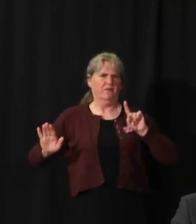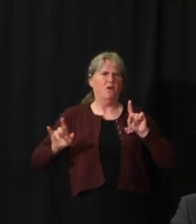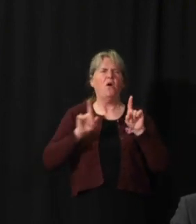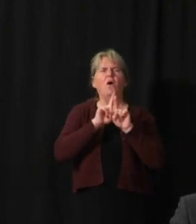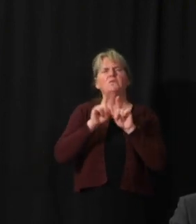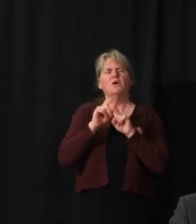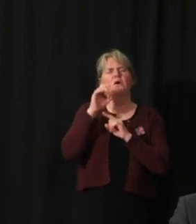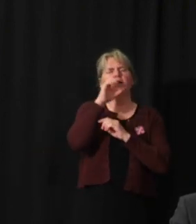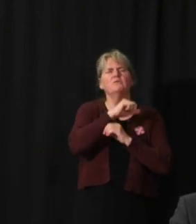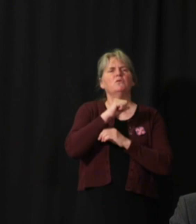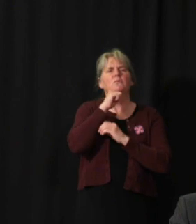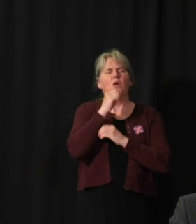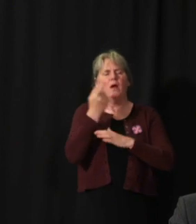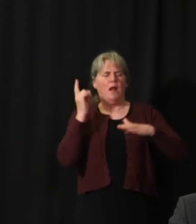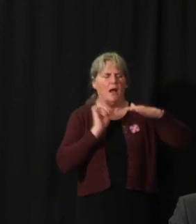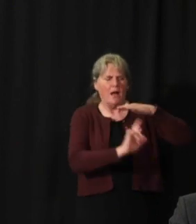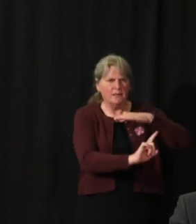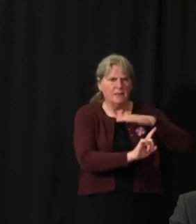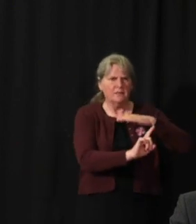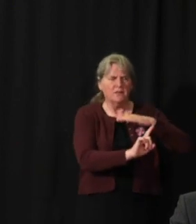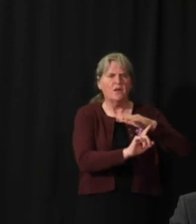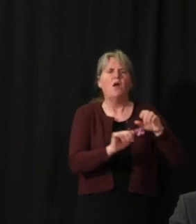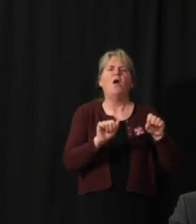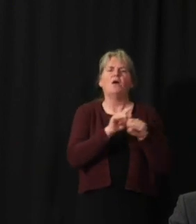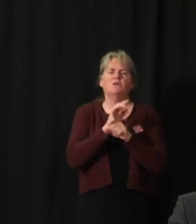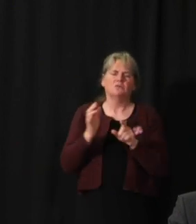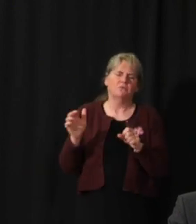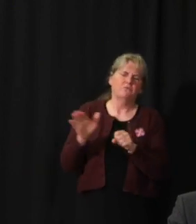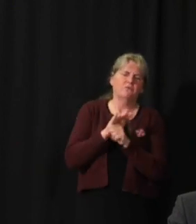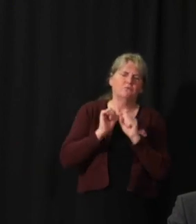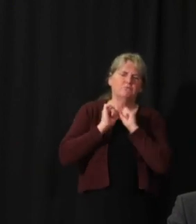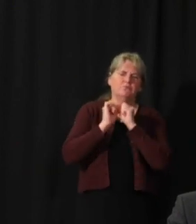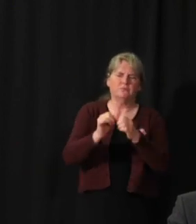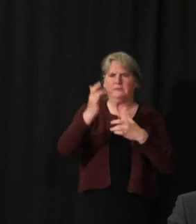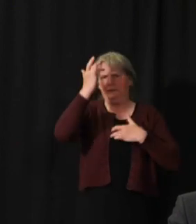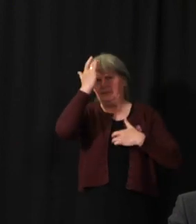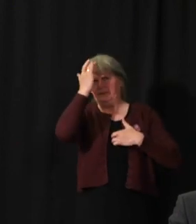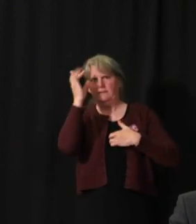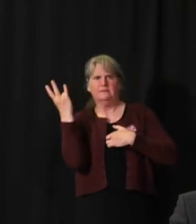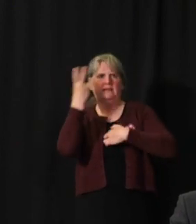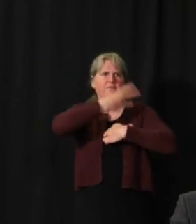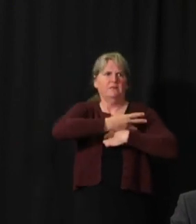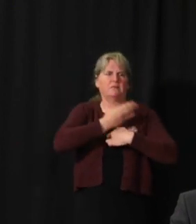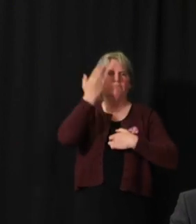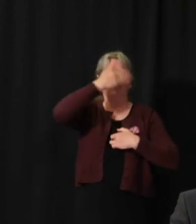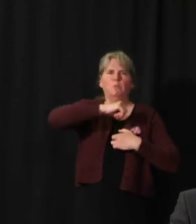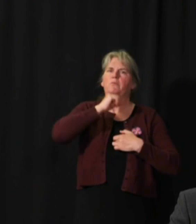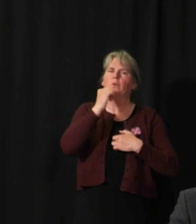and remain infectious for an entire period of a seven-day period.